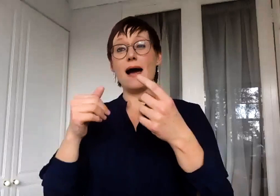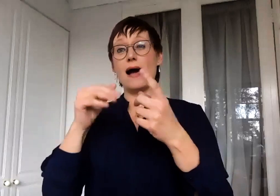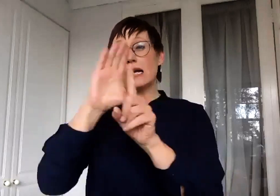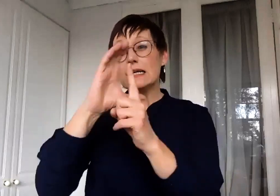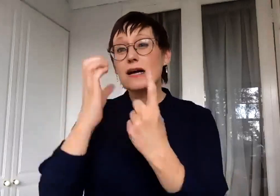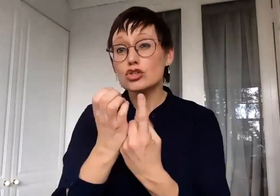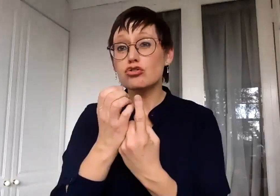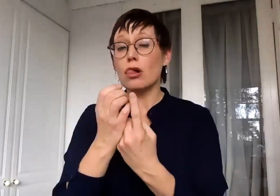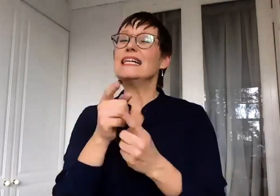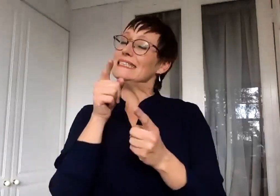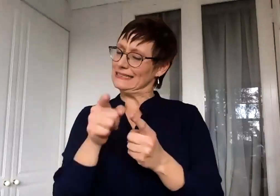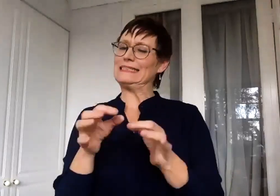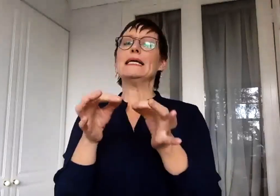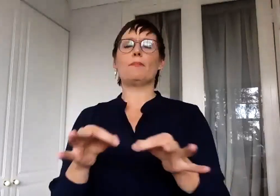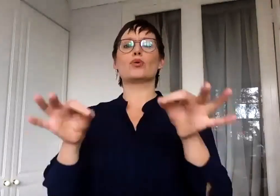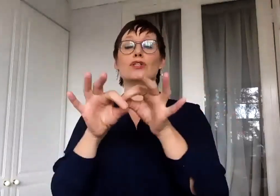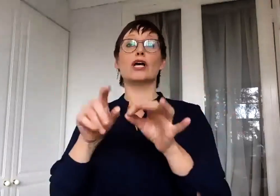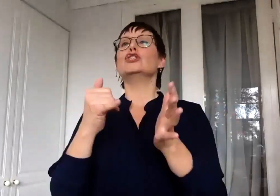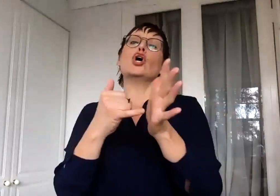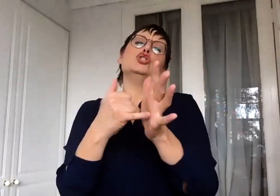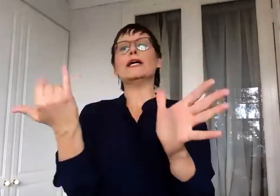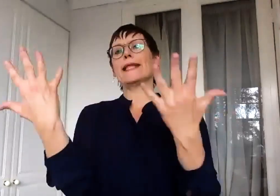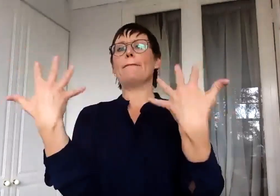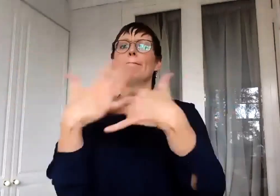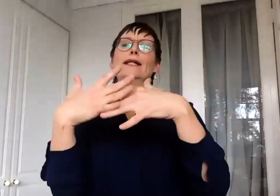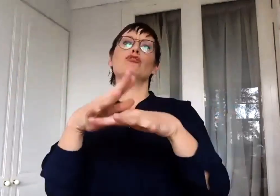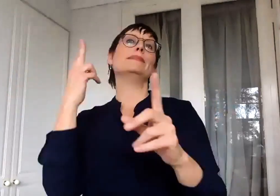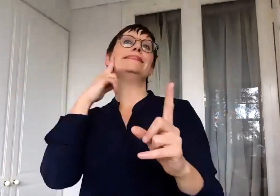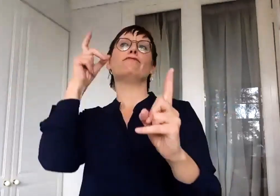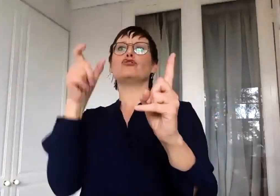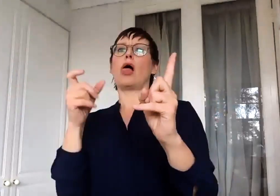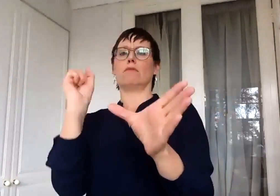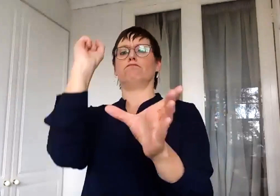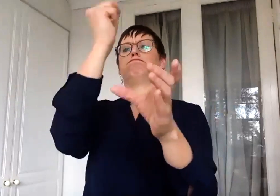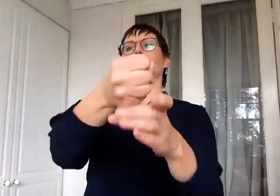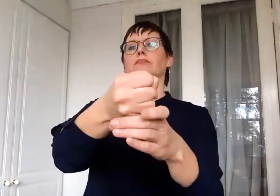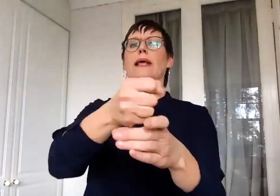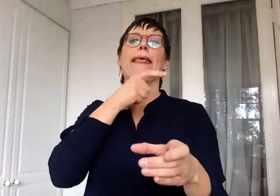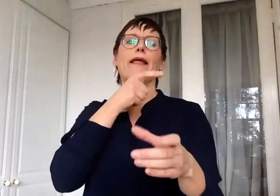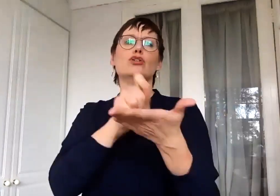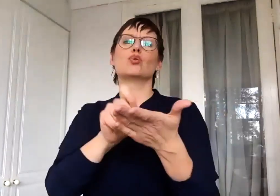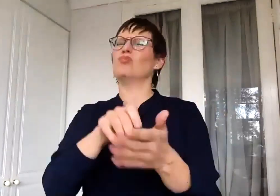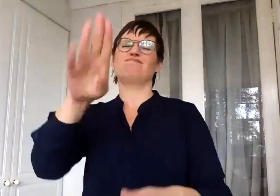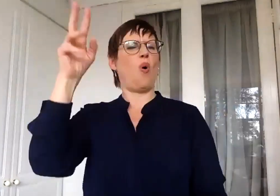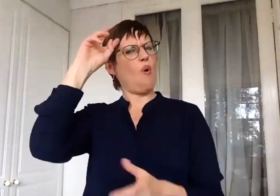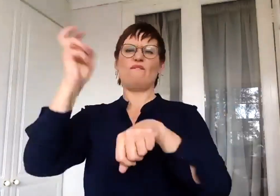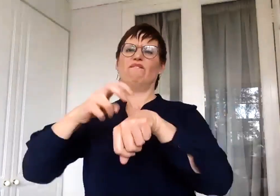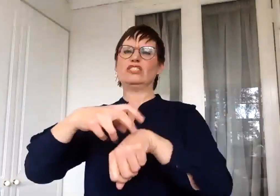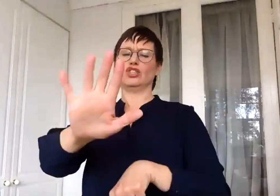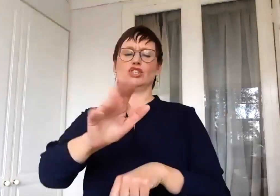So mainstreaming in the old sense of just putting a deaf child in a hearing school, I think that's an old-fashioned way of seeing it. But